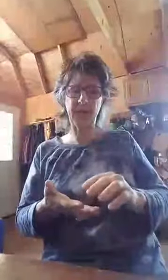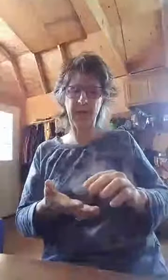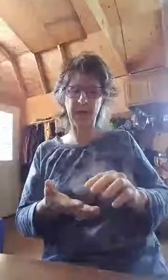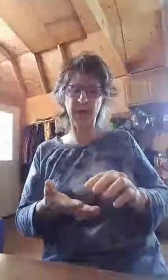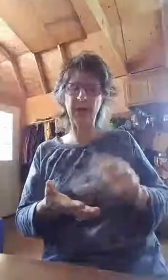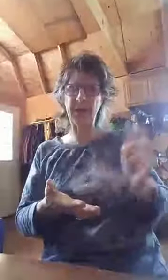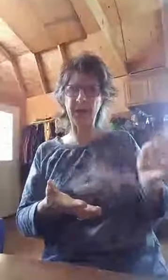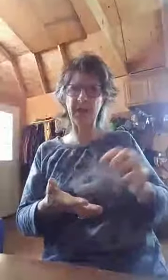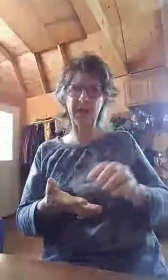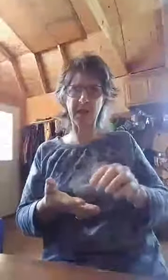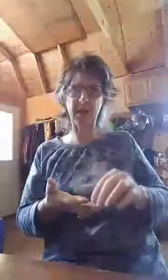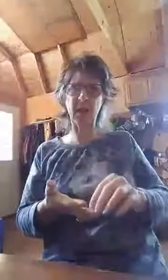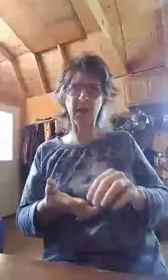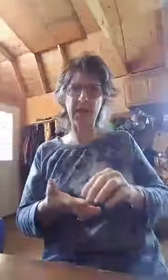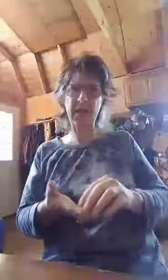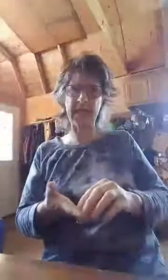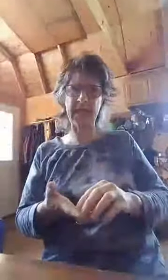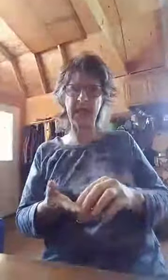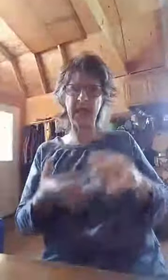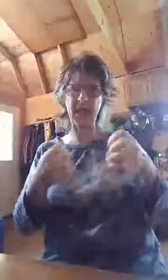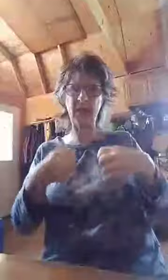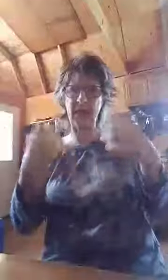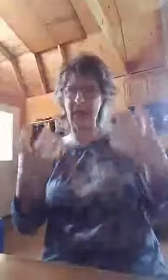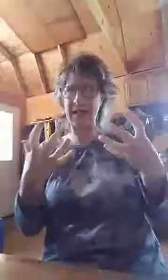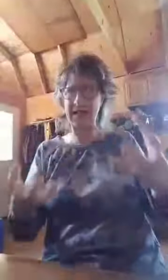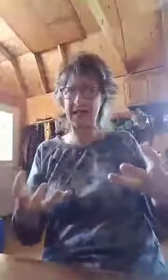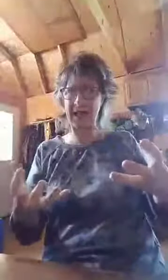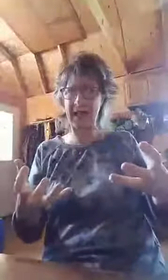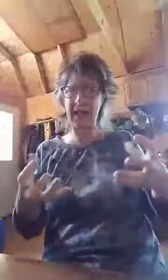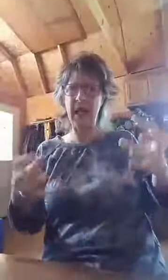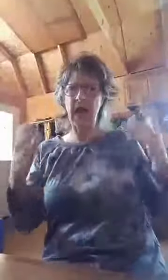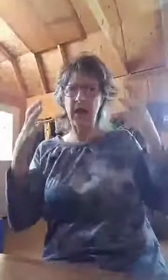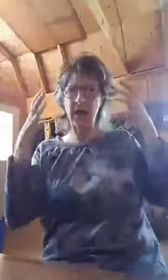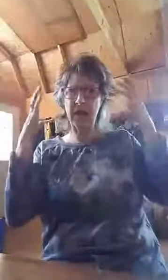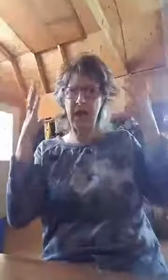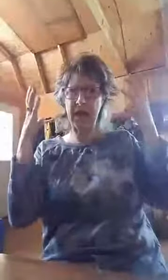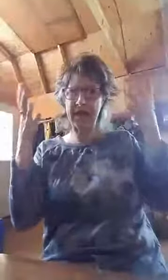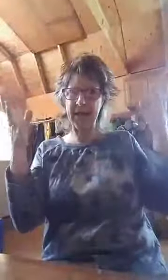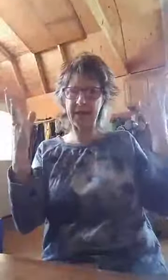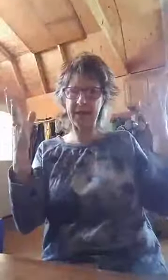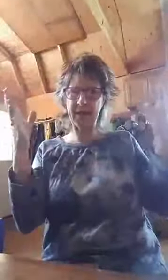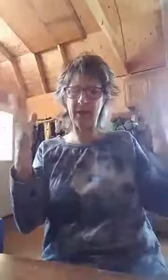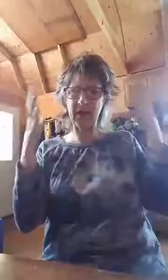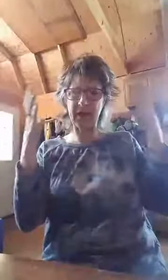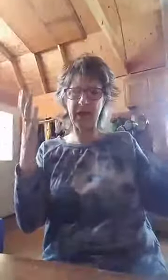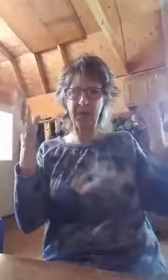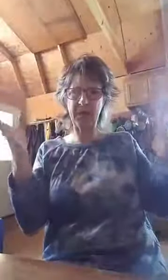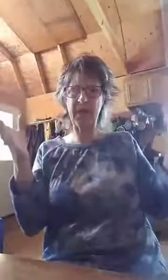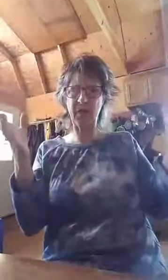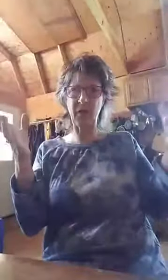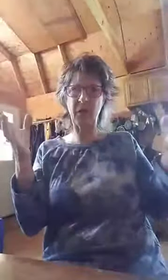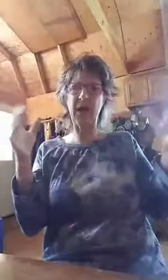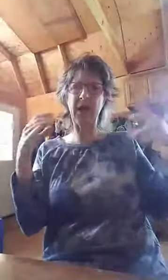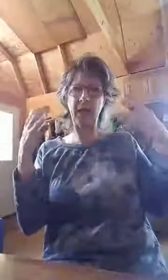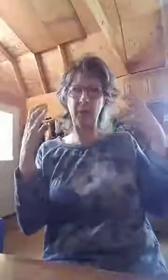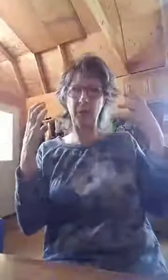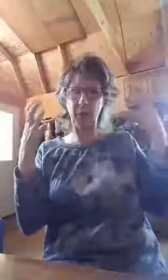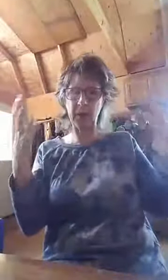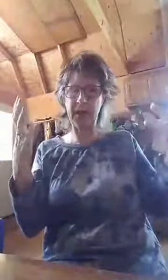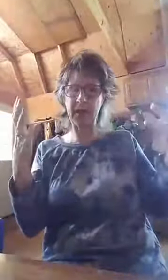that everything Jesus did is recorded in that DNA and you can access that and you can access using 90% of your brain and pulling out